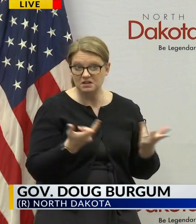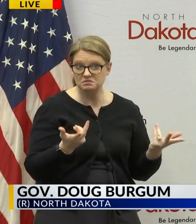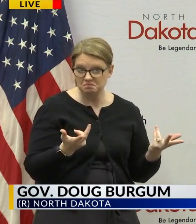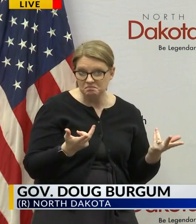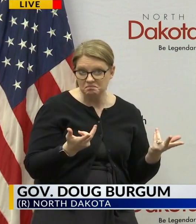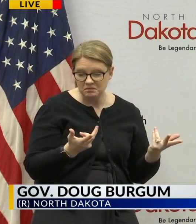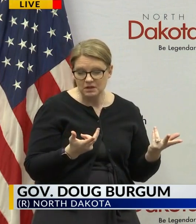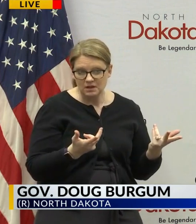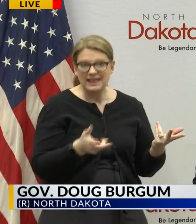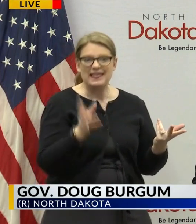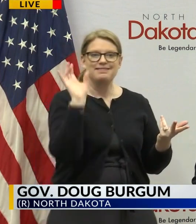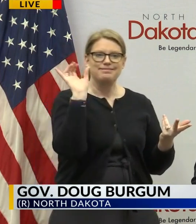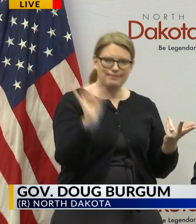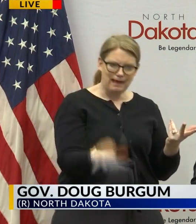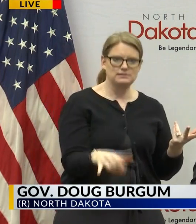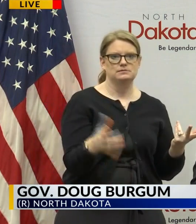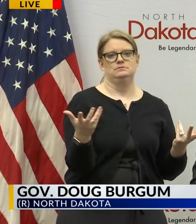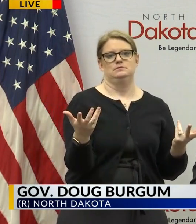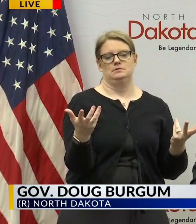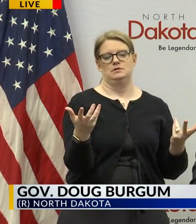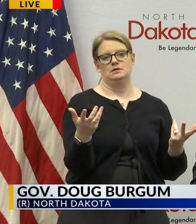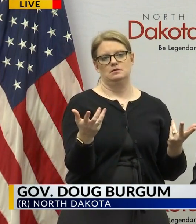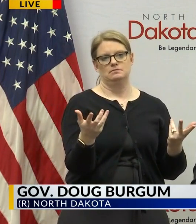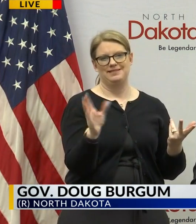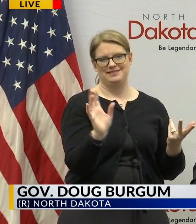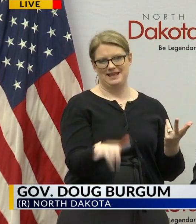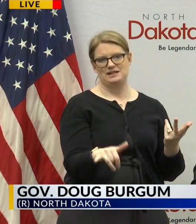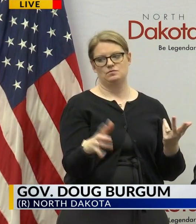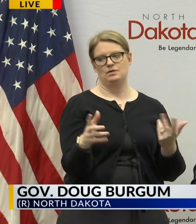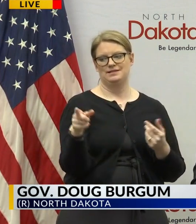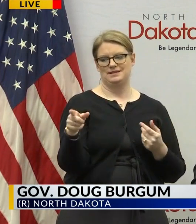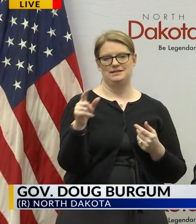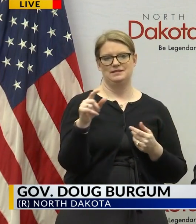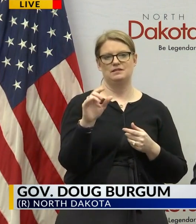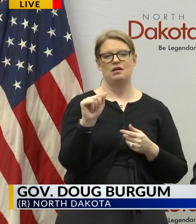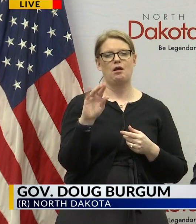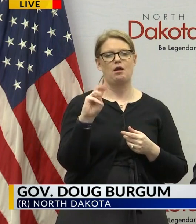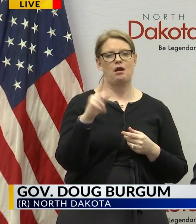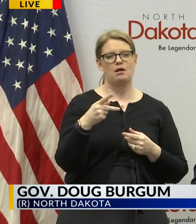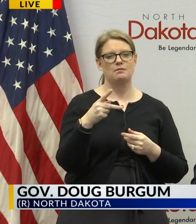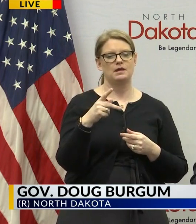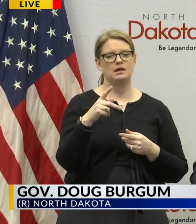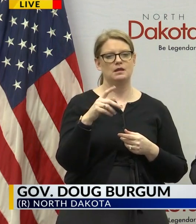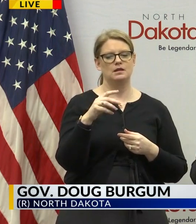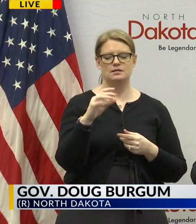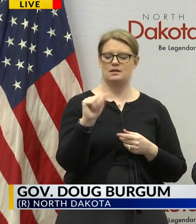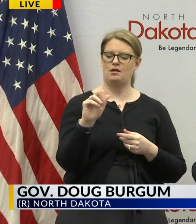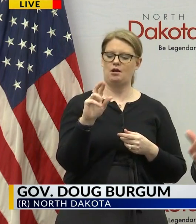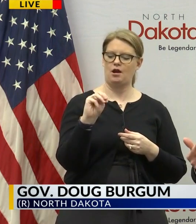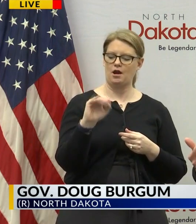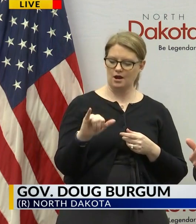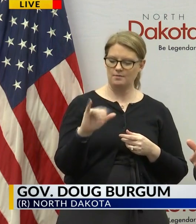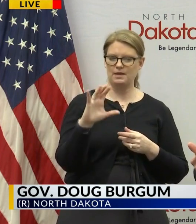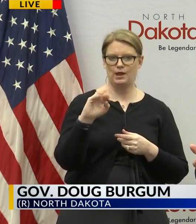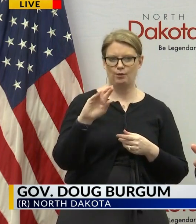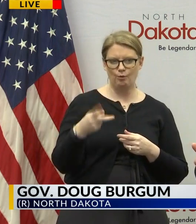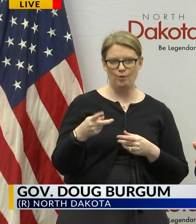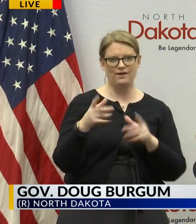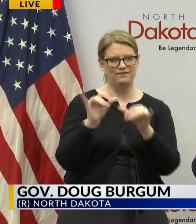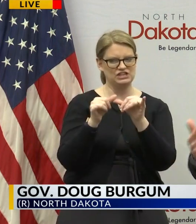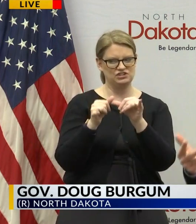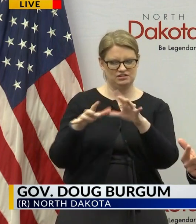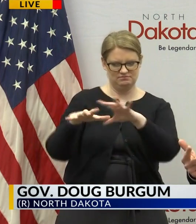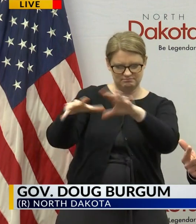are the kinds of exactly the kinds of things that the the general from the army corps of engineers both has got funding and personnel